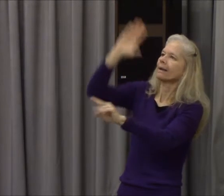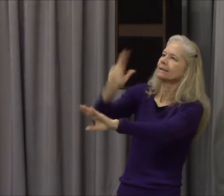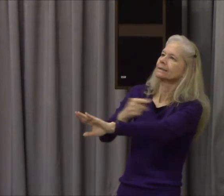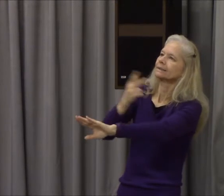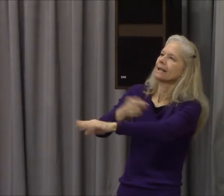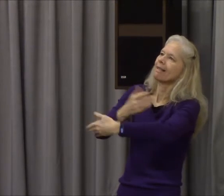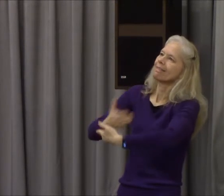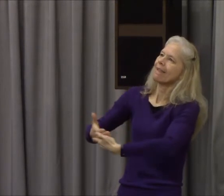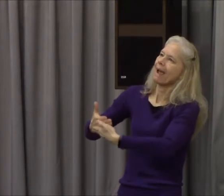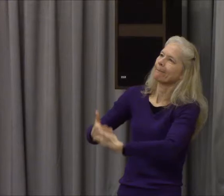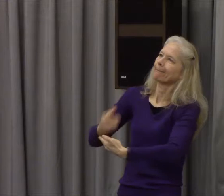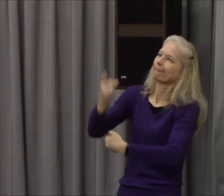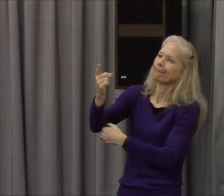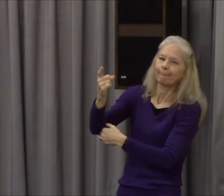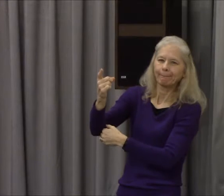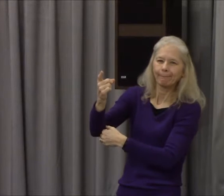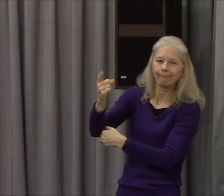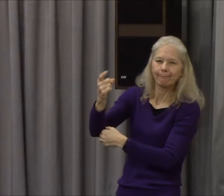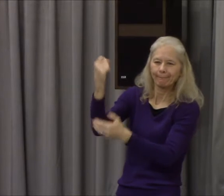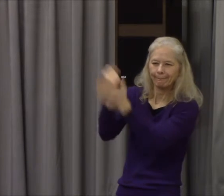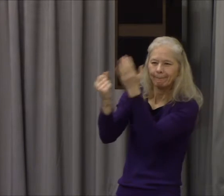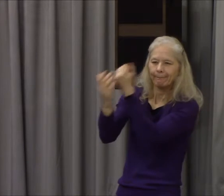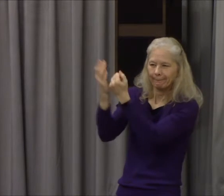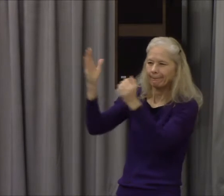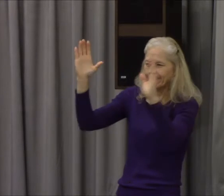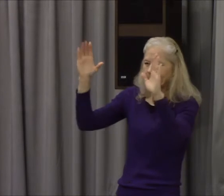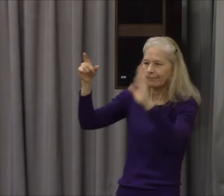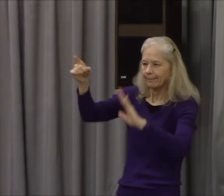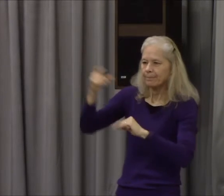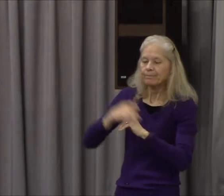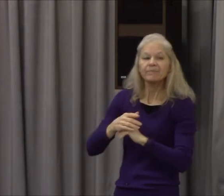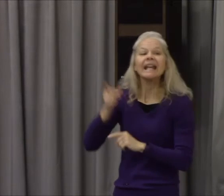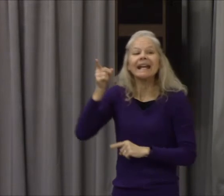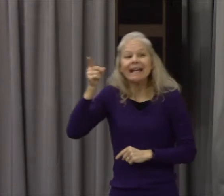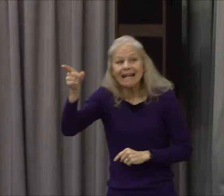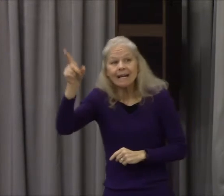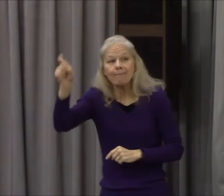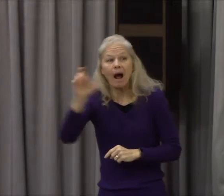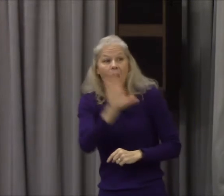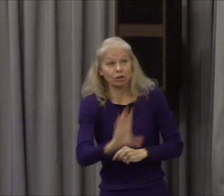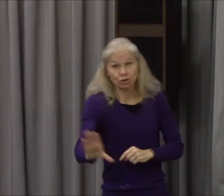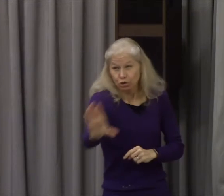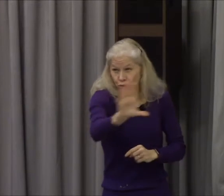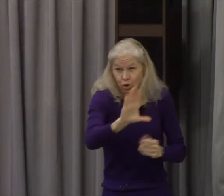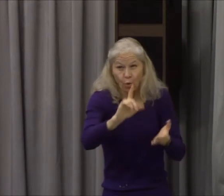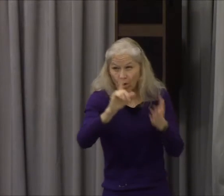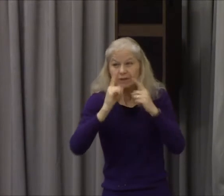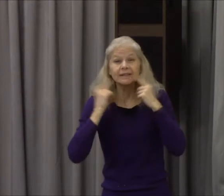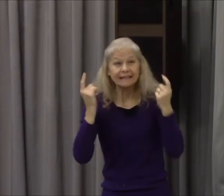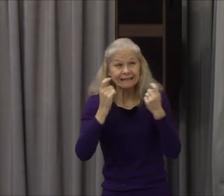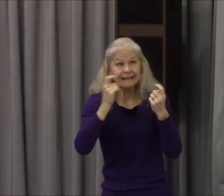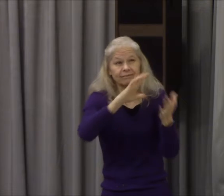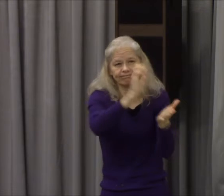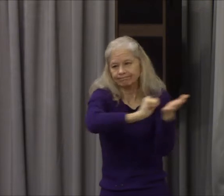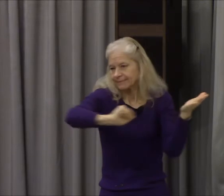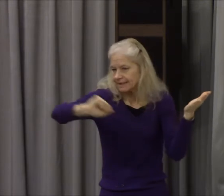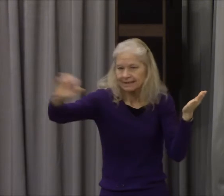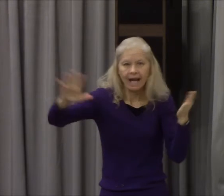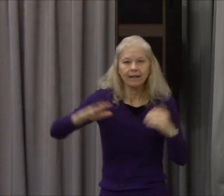take away your sins and by the way when he does he cleanses you and you are righteous positionally in his eyes and you